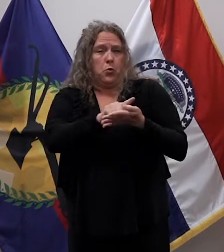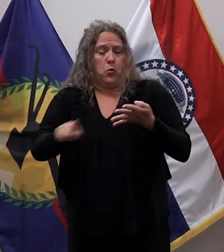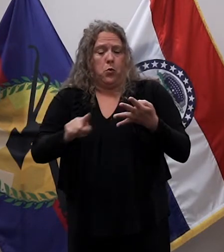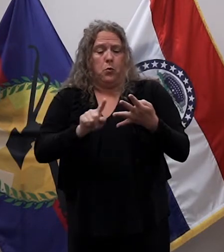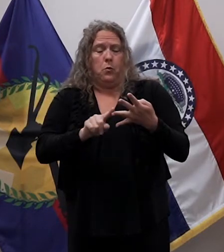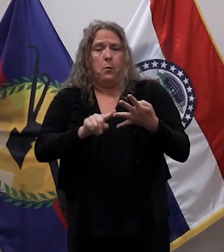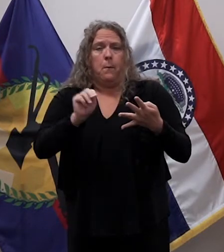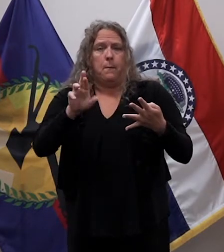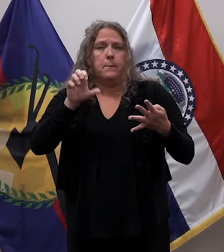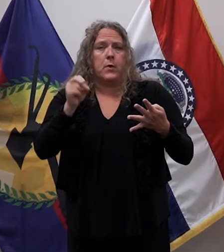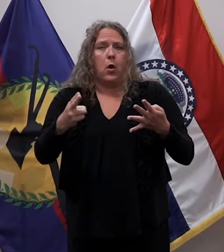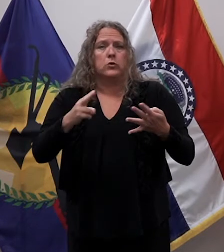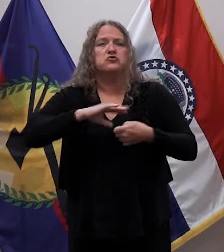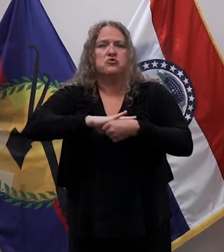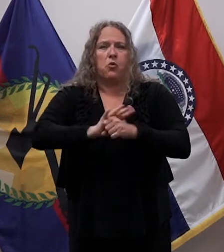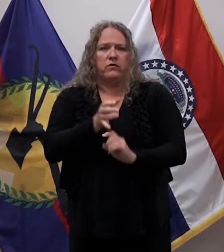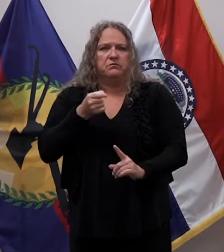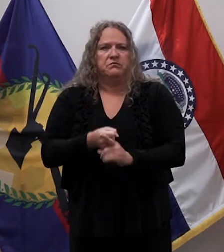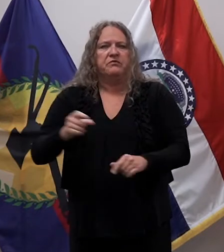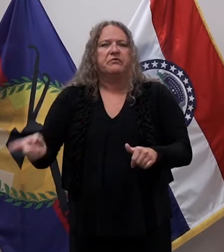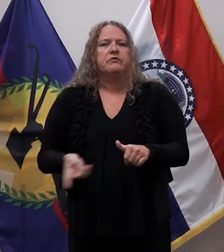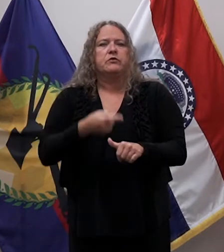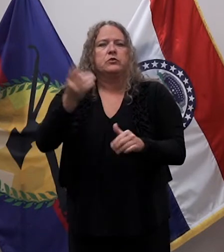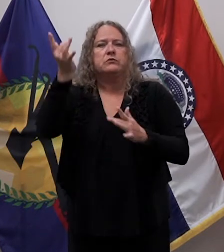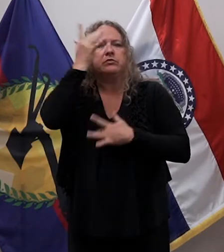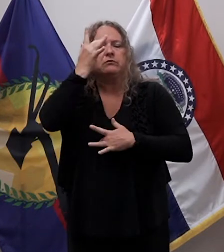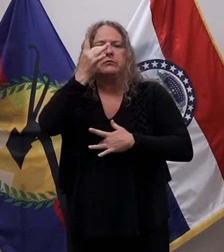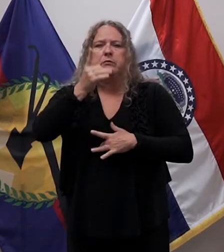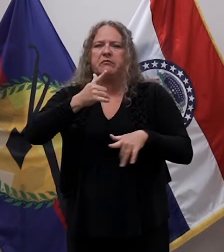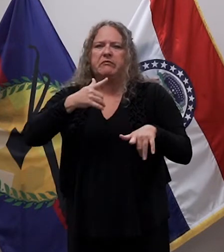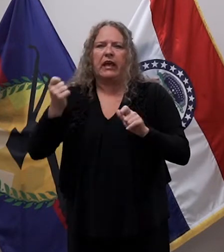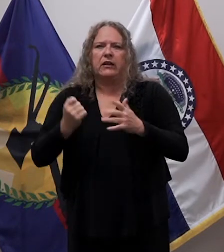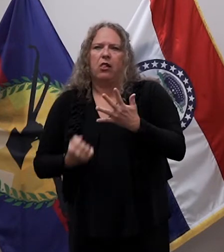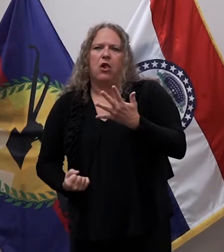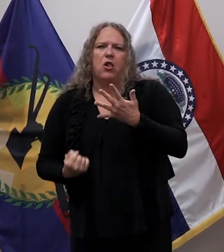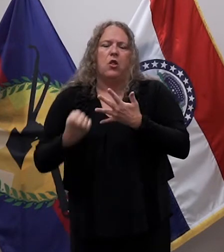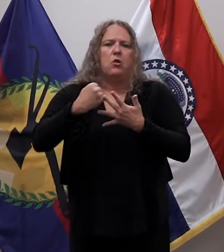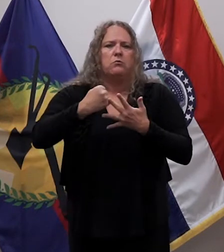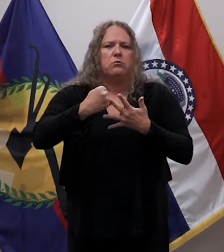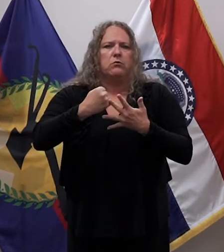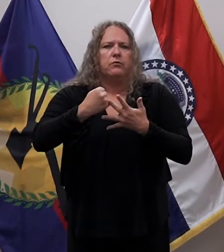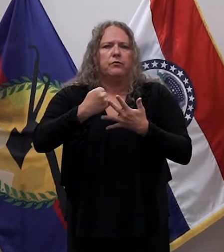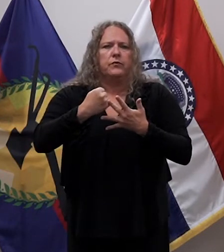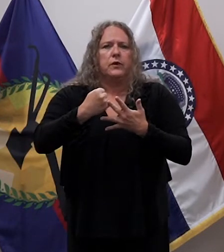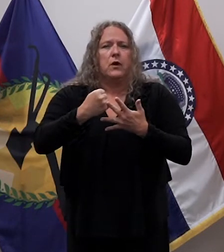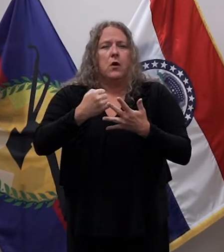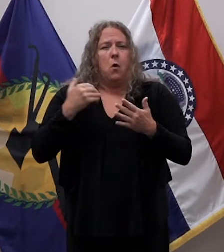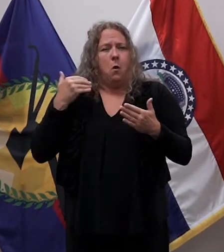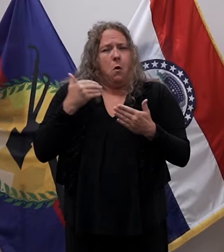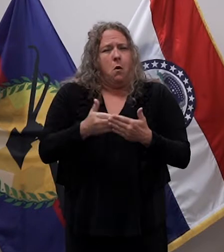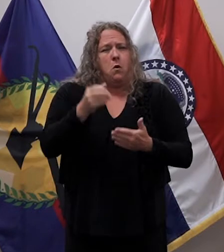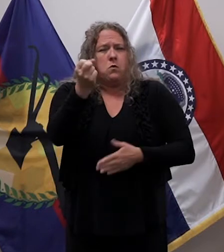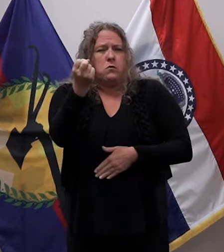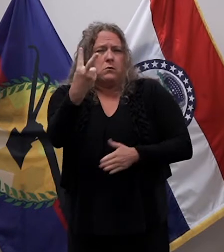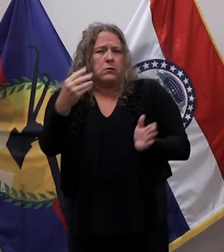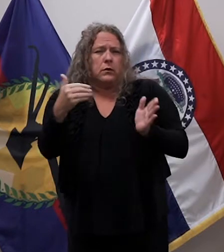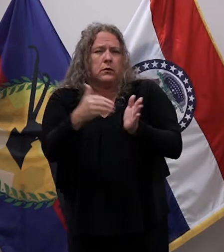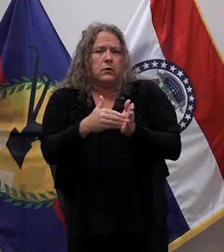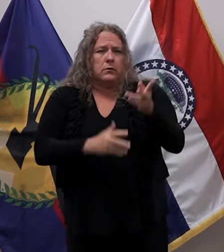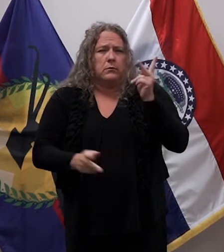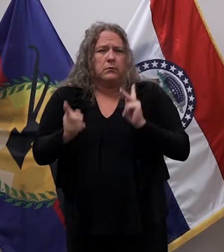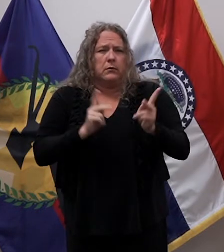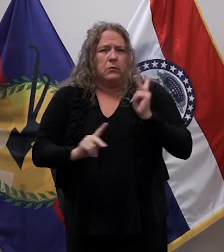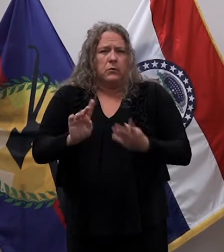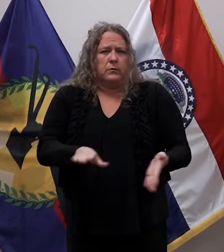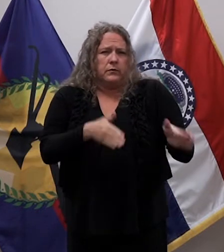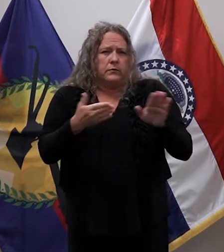other frequent causes of deaths that occurred throughout the year. Of the 11,958 deaths in St. Louis County